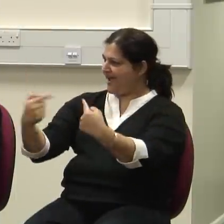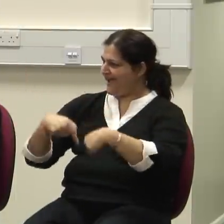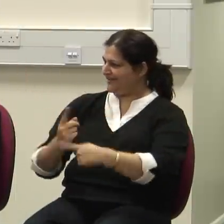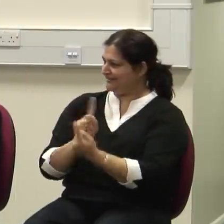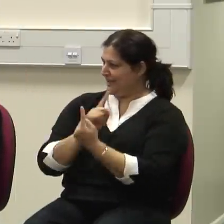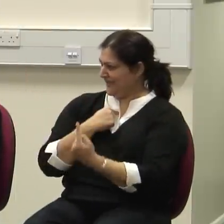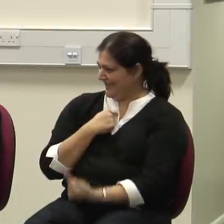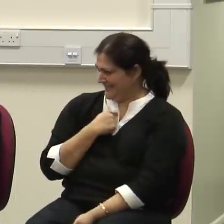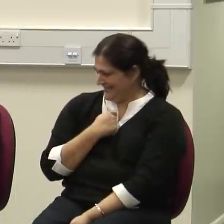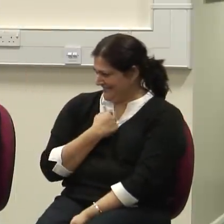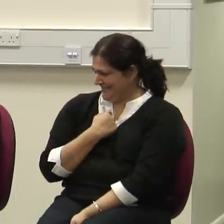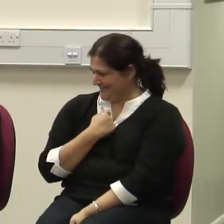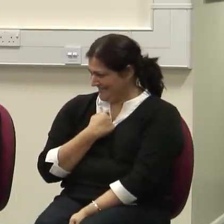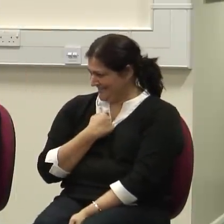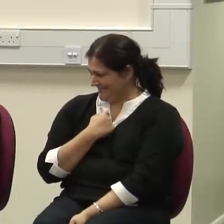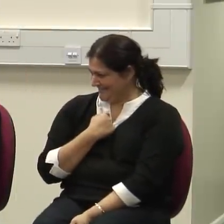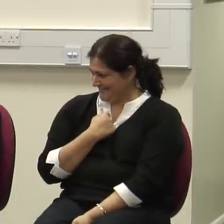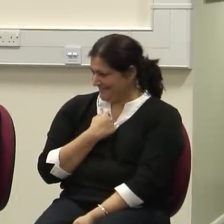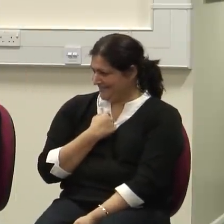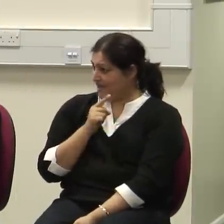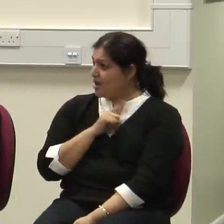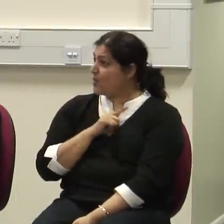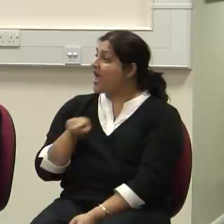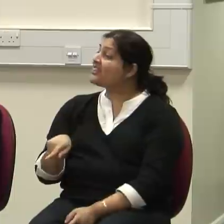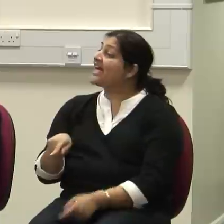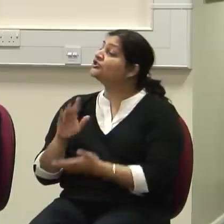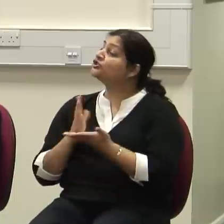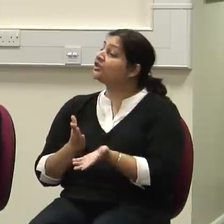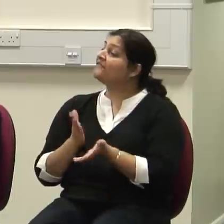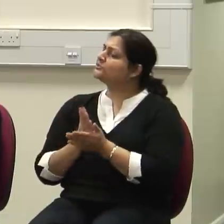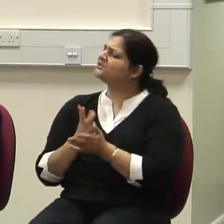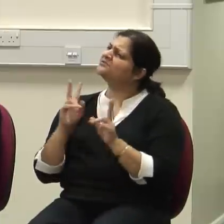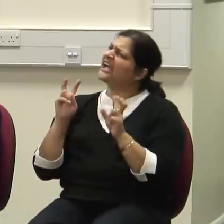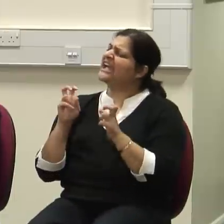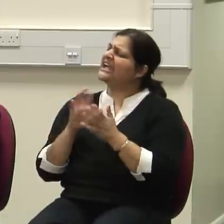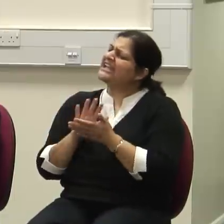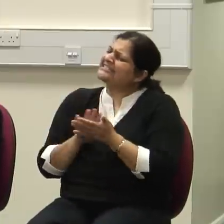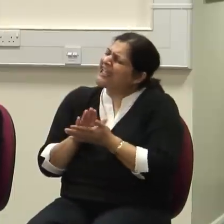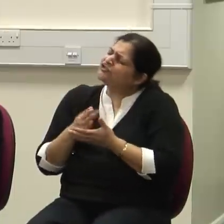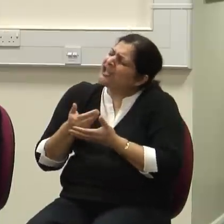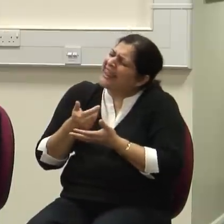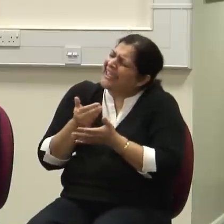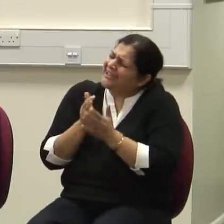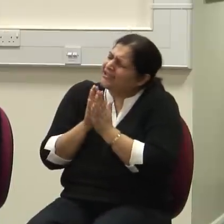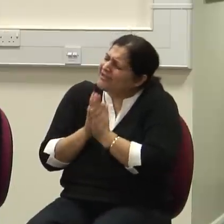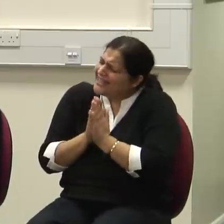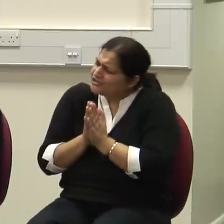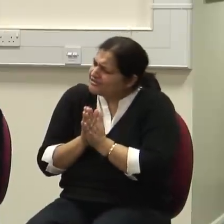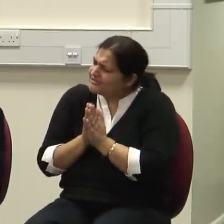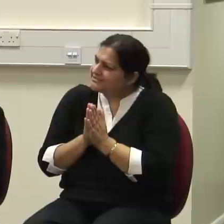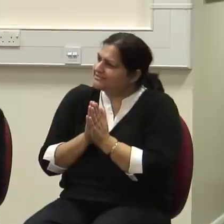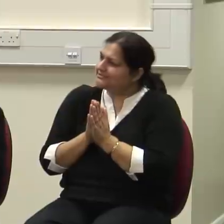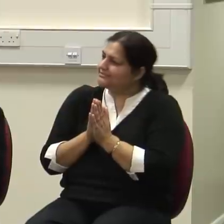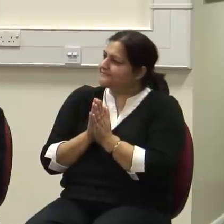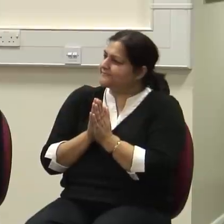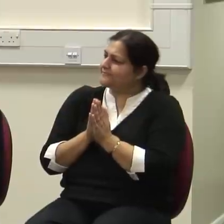Because this is a service, which is essentially a religious service, going back, a human service, for which there is an enormous need in modern society.